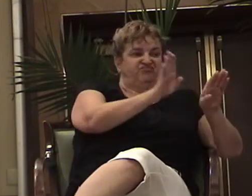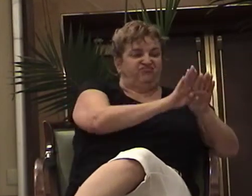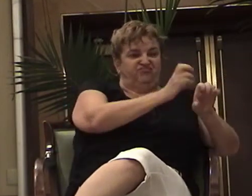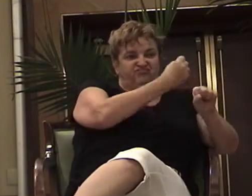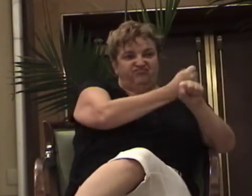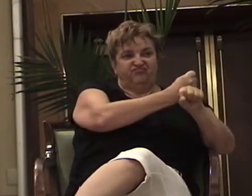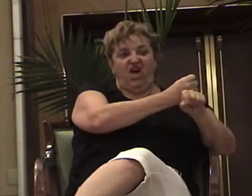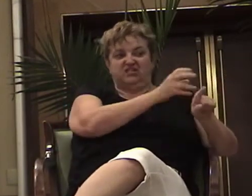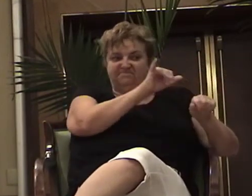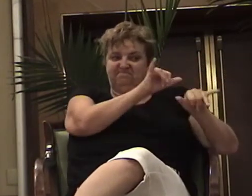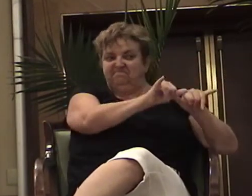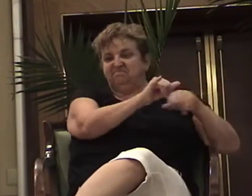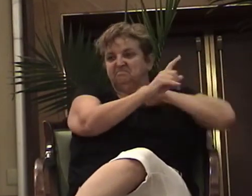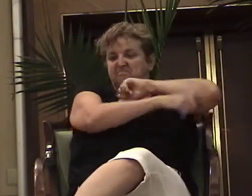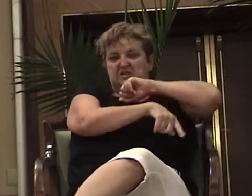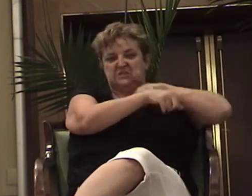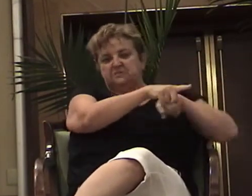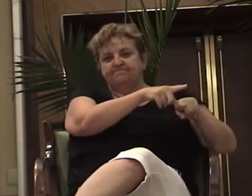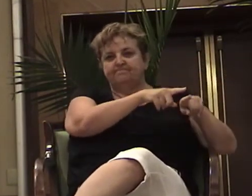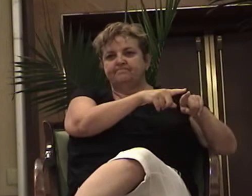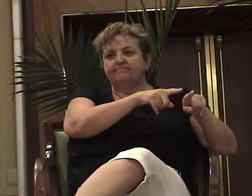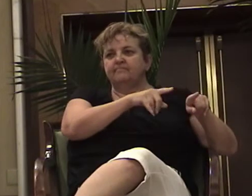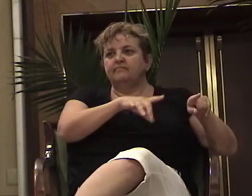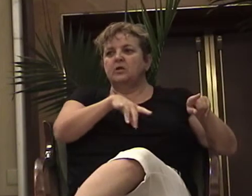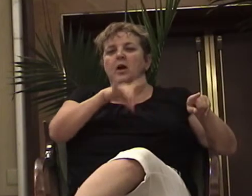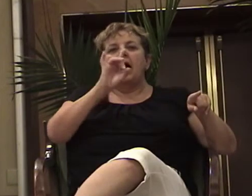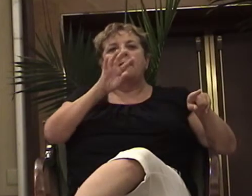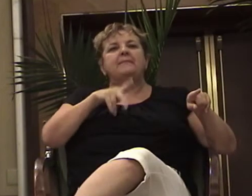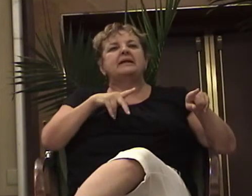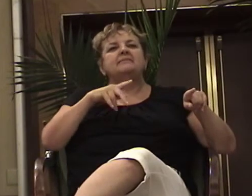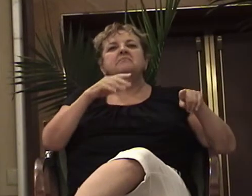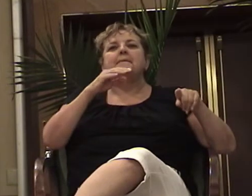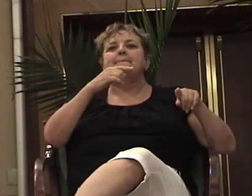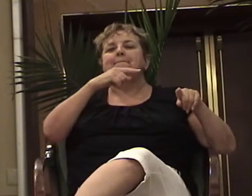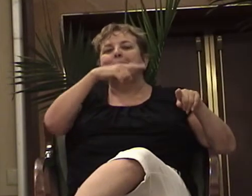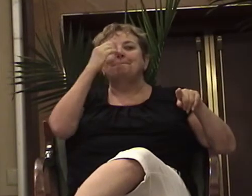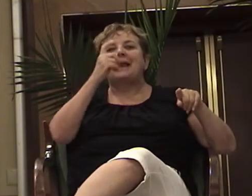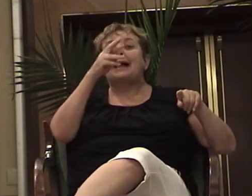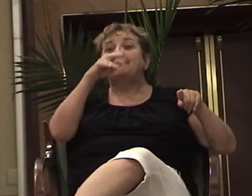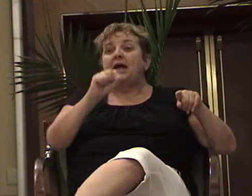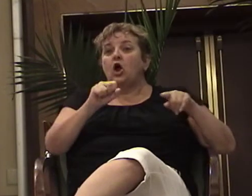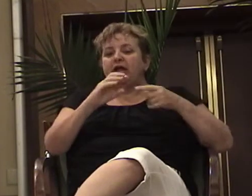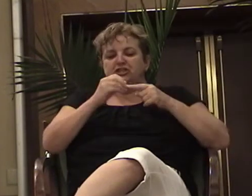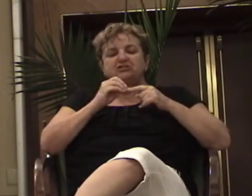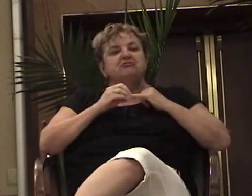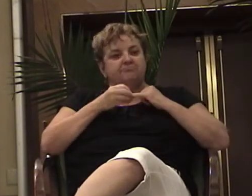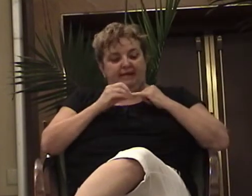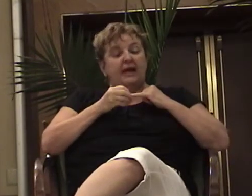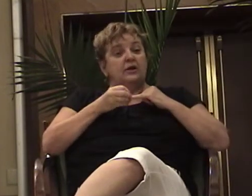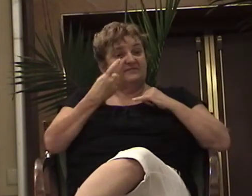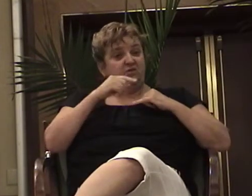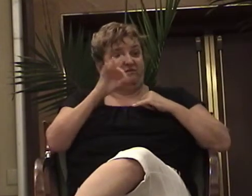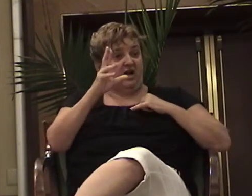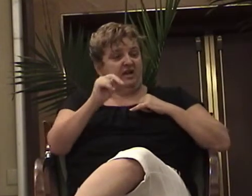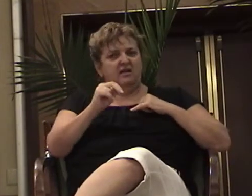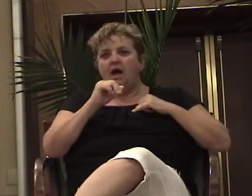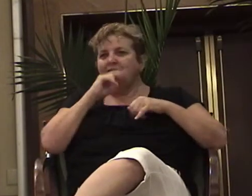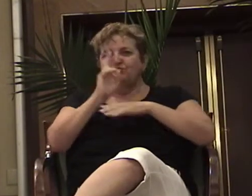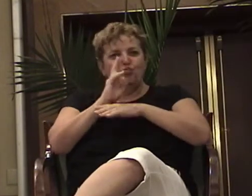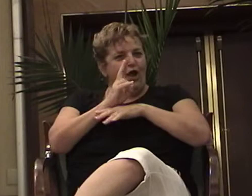We picked blackberries for fun, and I didn't even wear shoes until I came to the city. I had flaming red hair and freckles, and